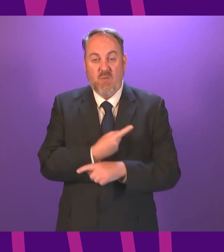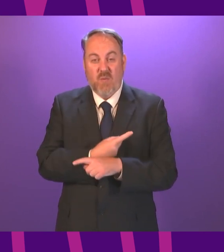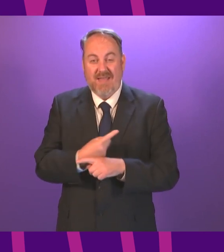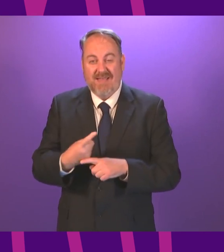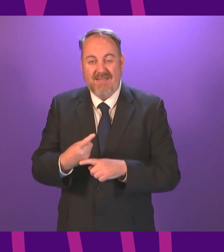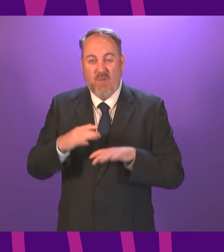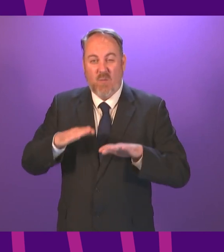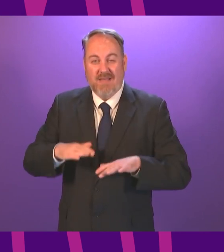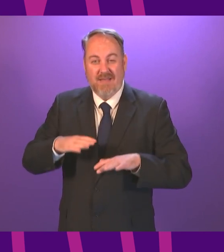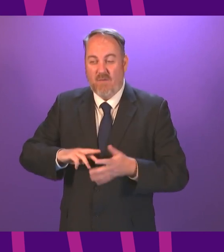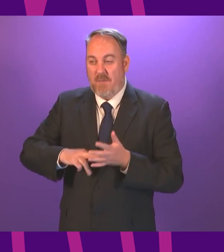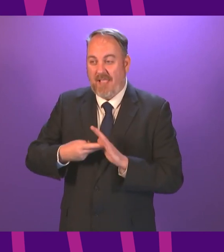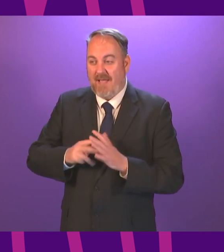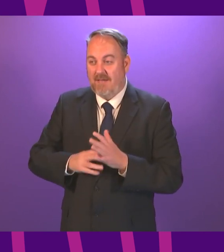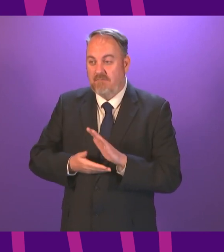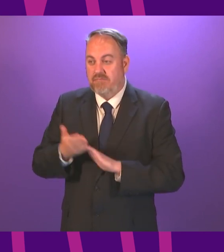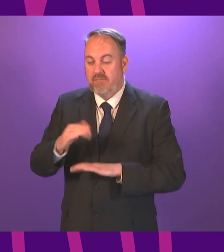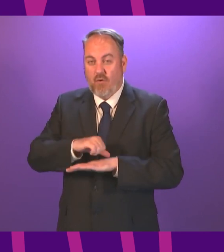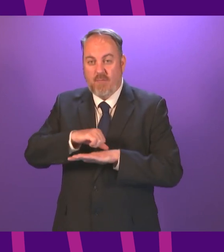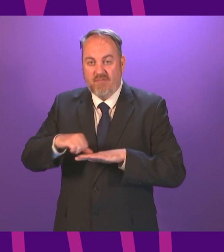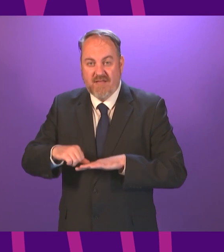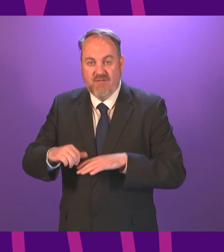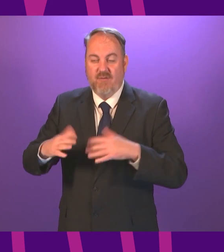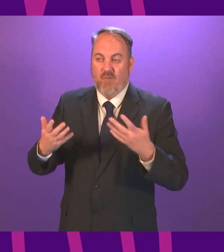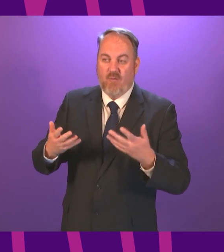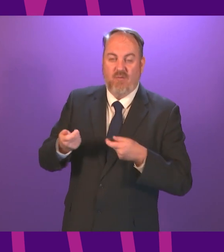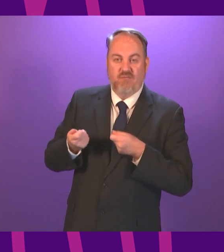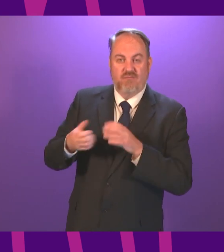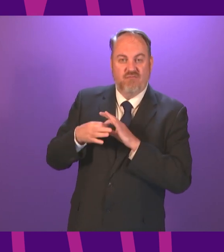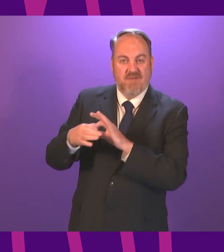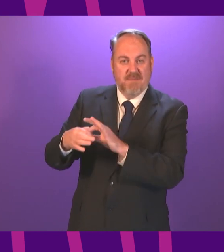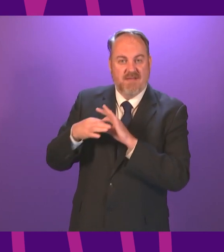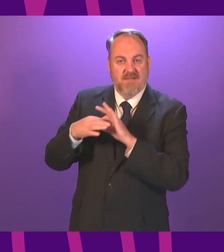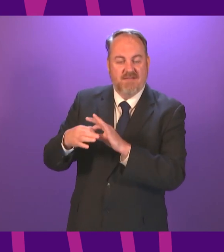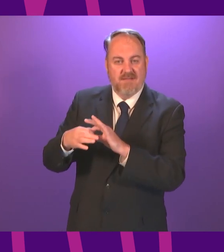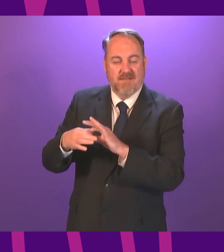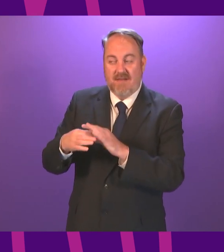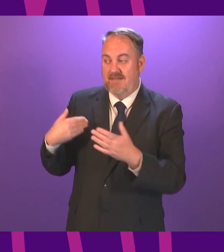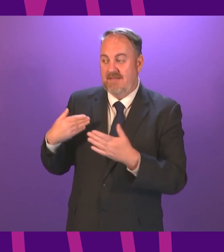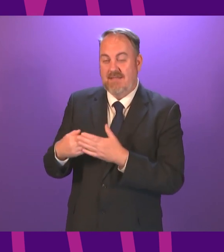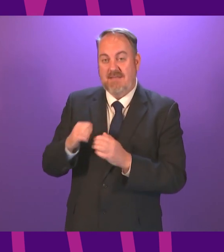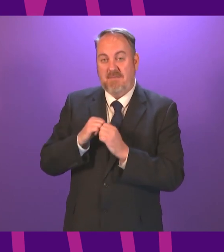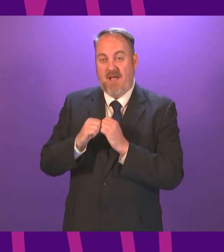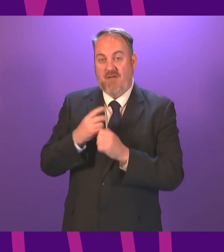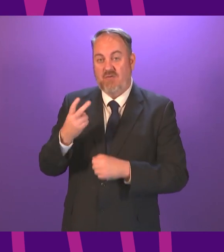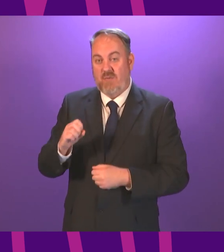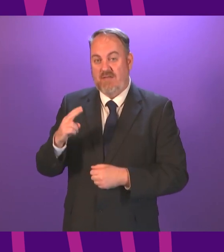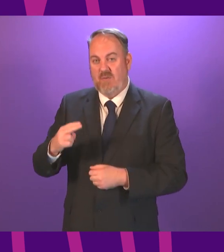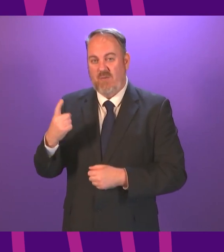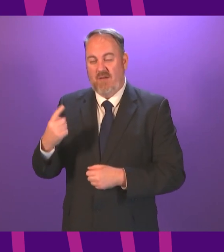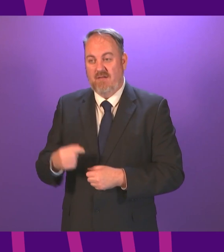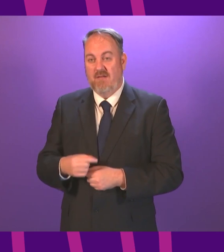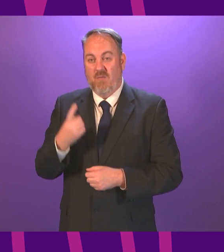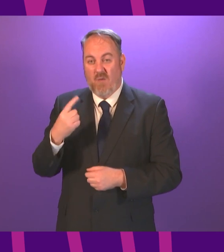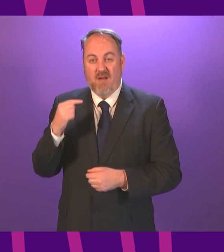planned hospital treatment and meanwhile as of March 2021 around 100,000 Scots are still waiting